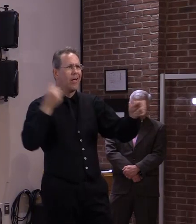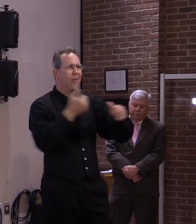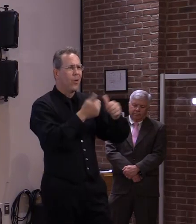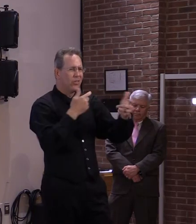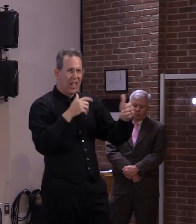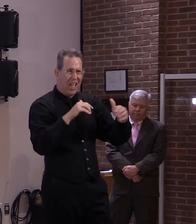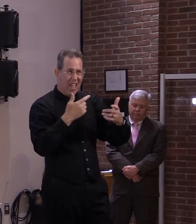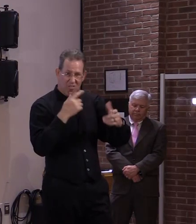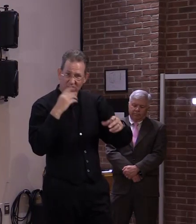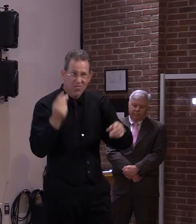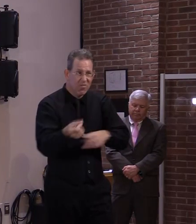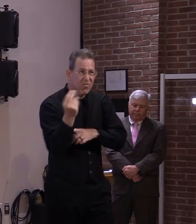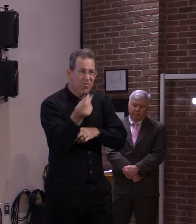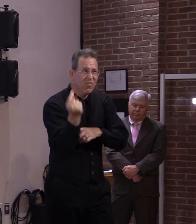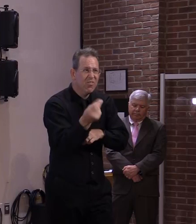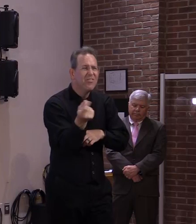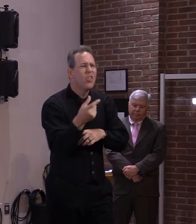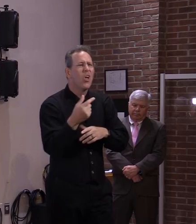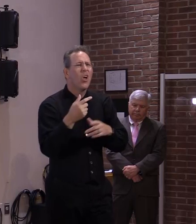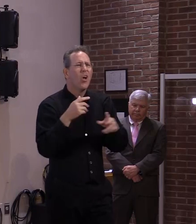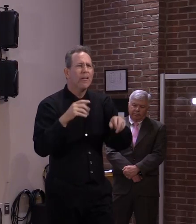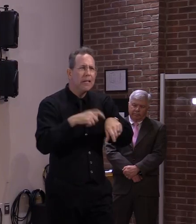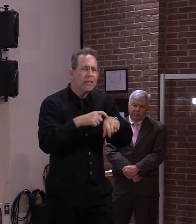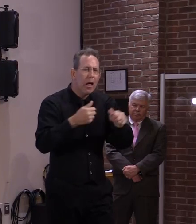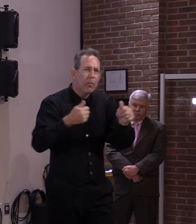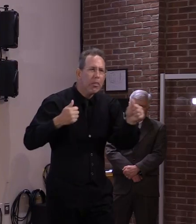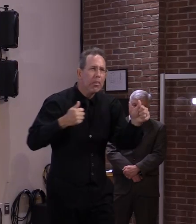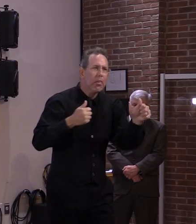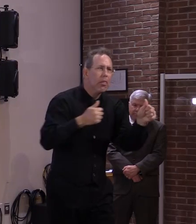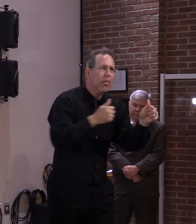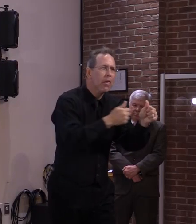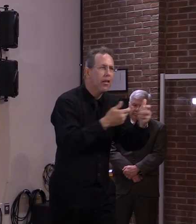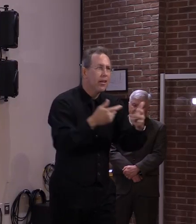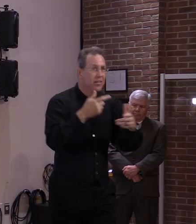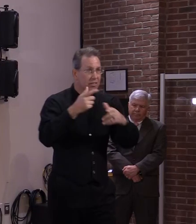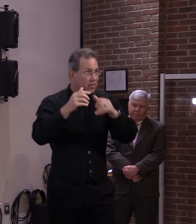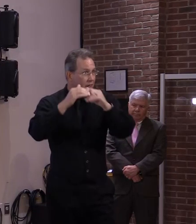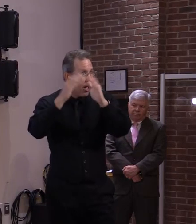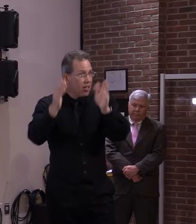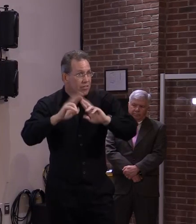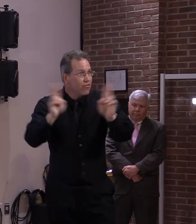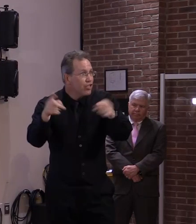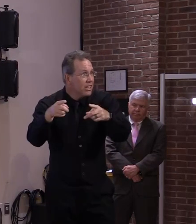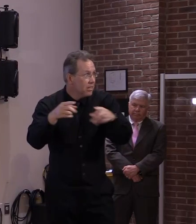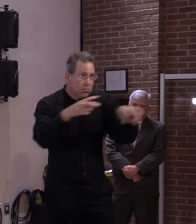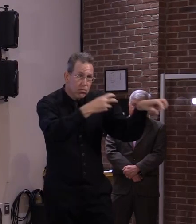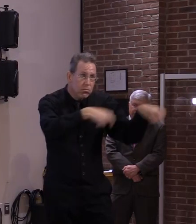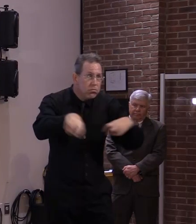is any sort of housing set up for people who find themselves out of their homes.